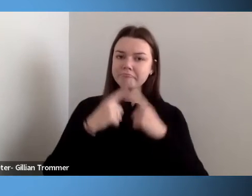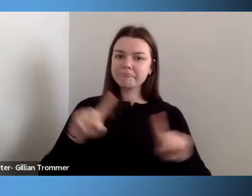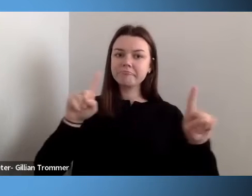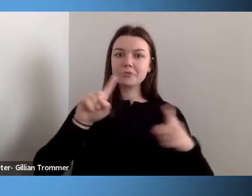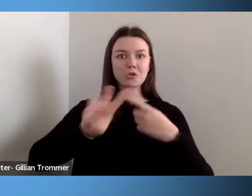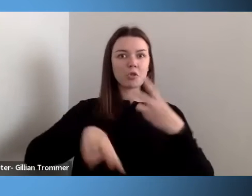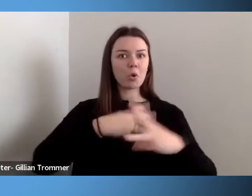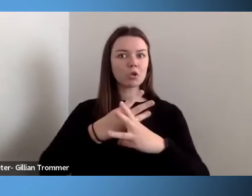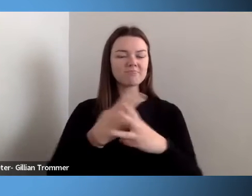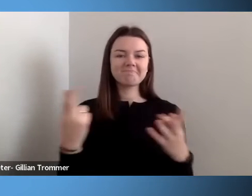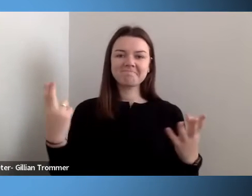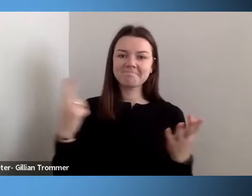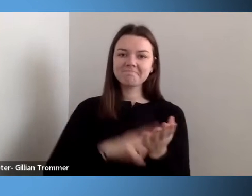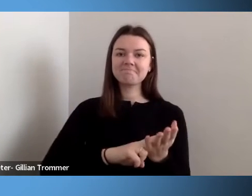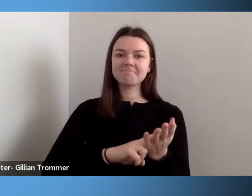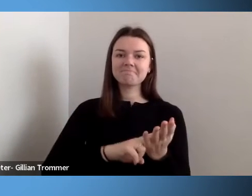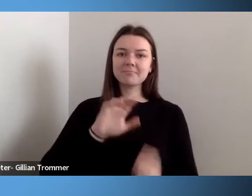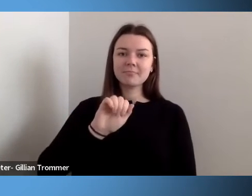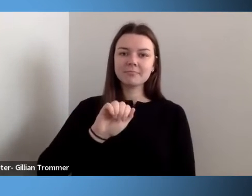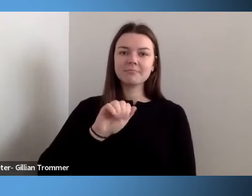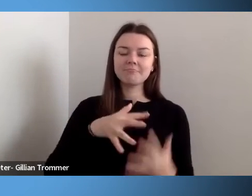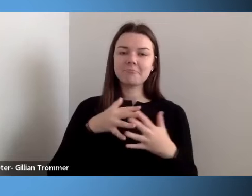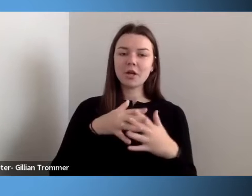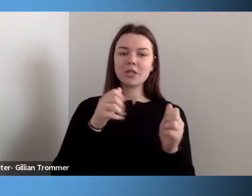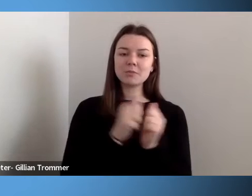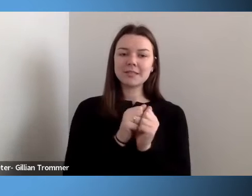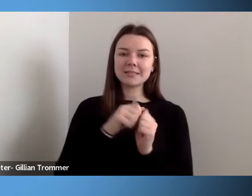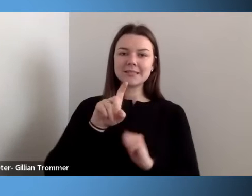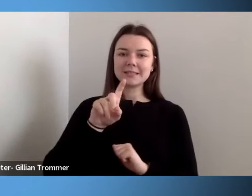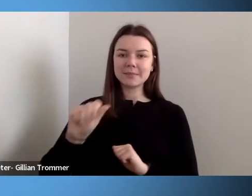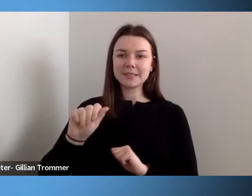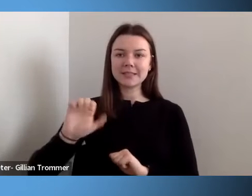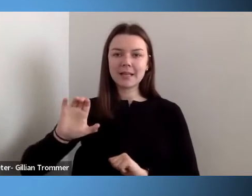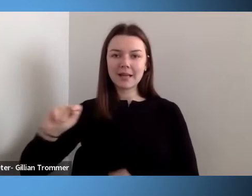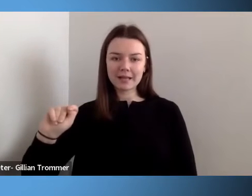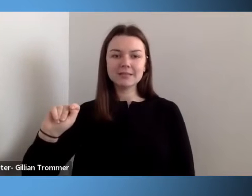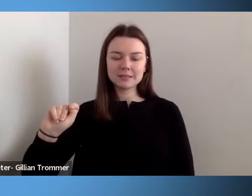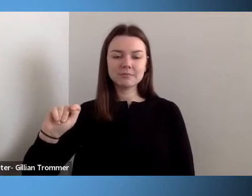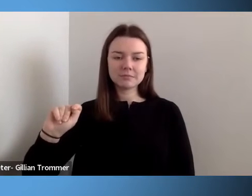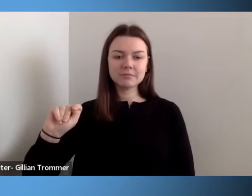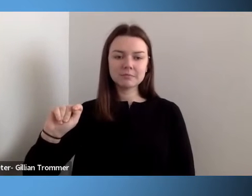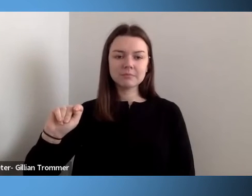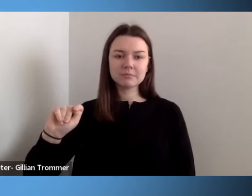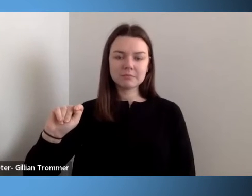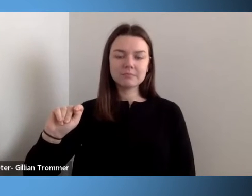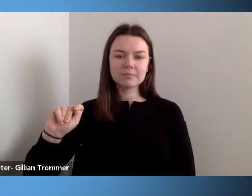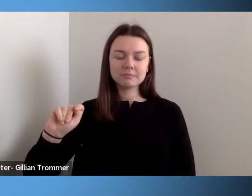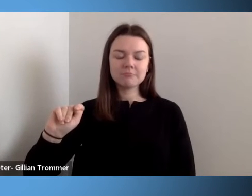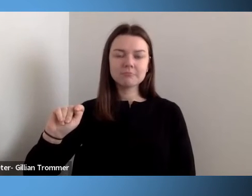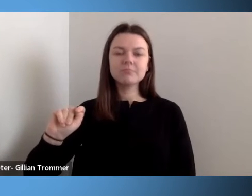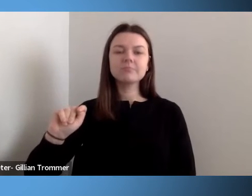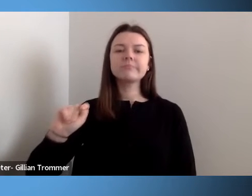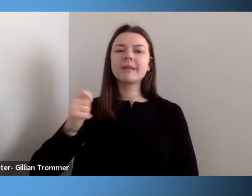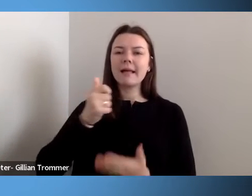Disabilities Act would let that terrible wall of Exclusion